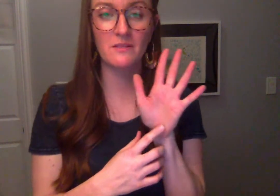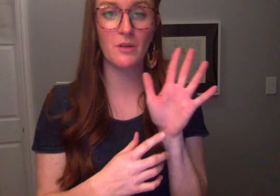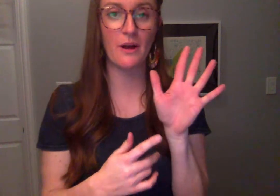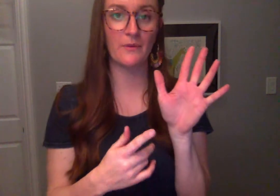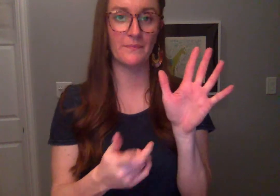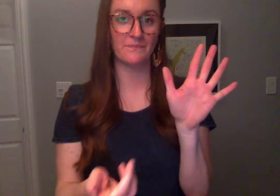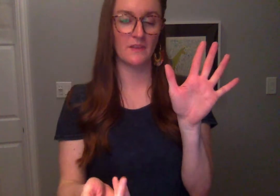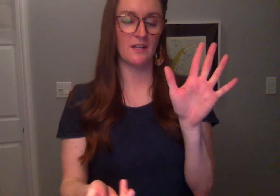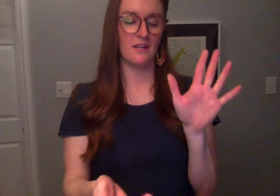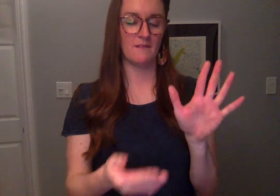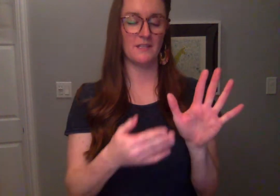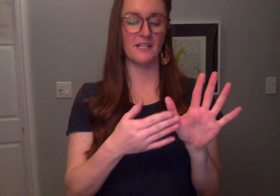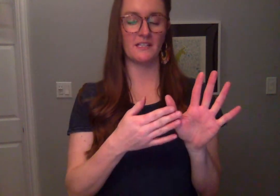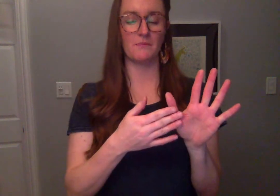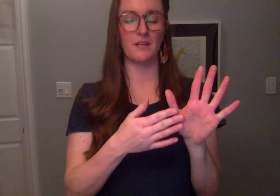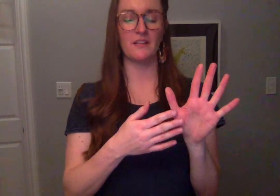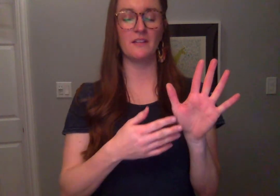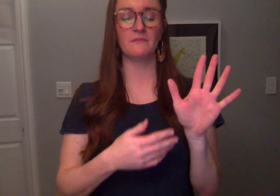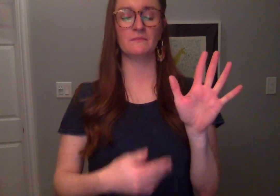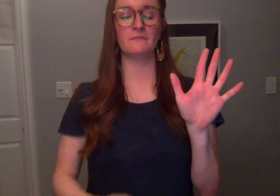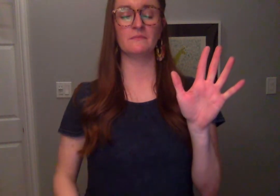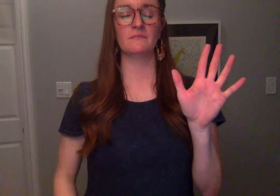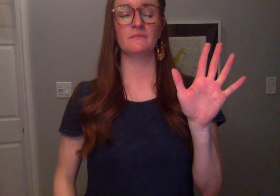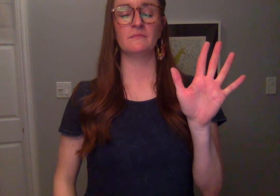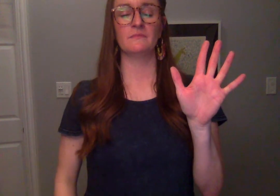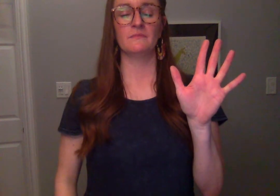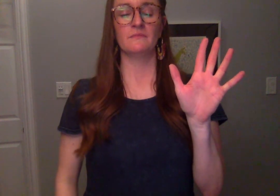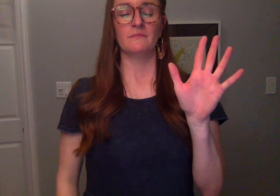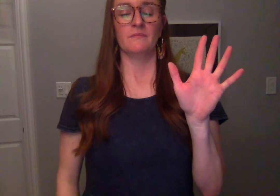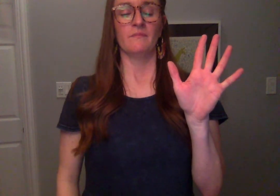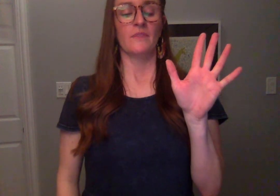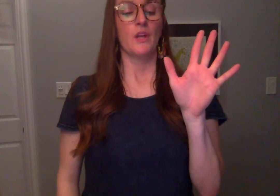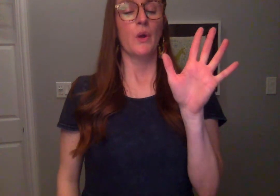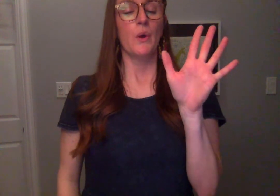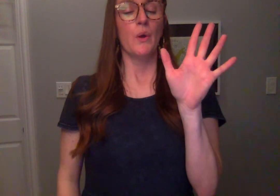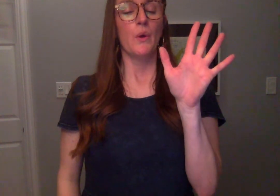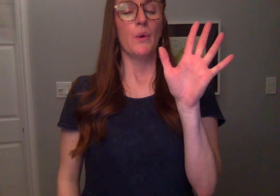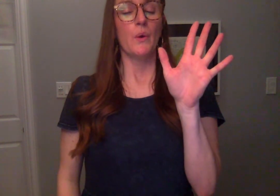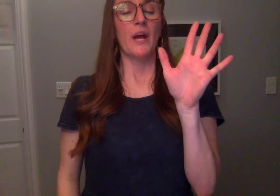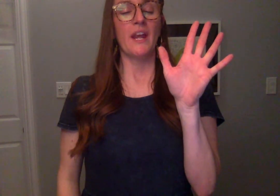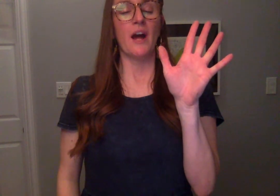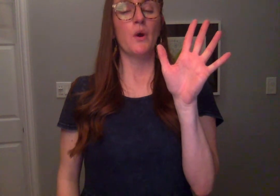to blow. I'm going take a deep breath in and out.